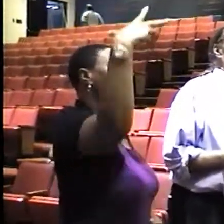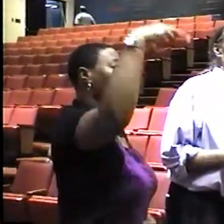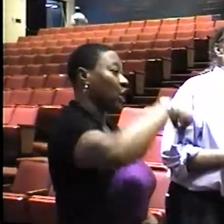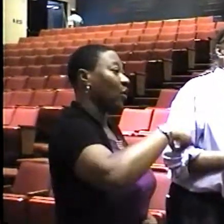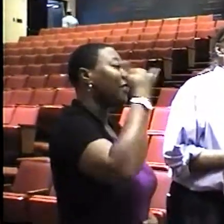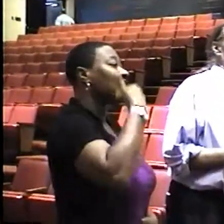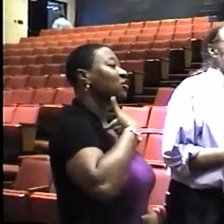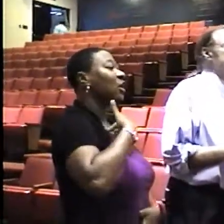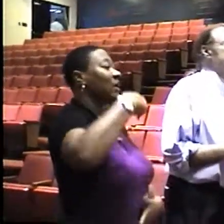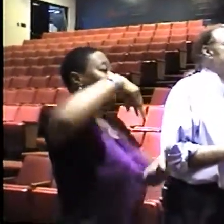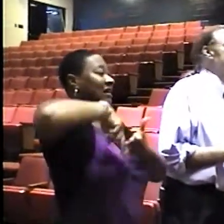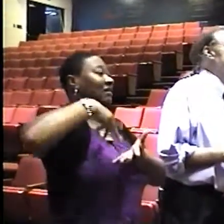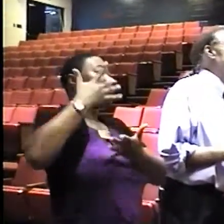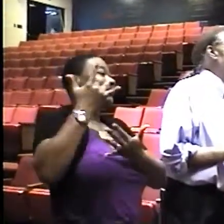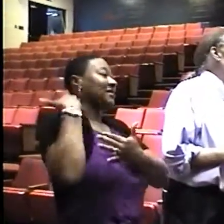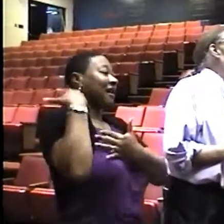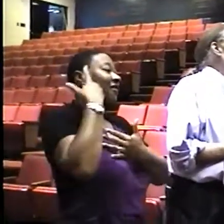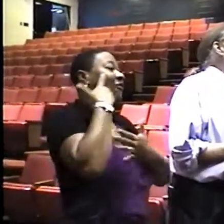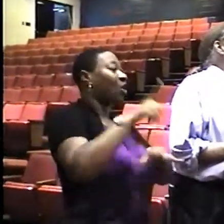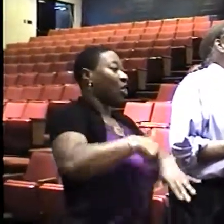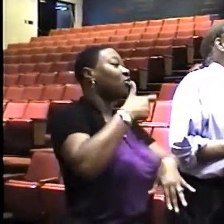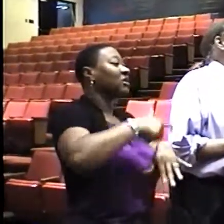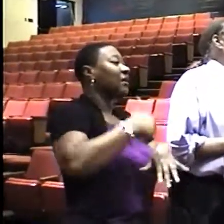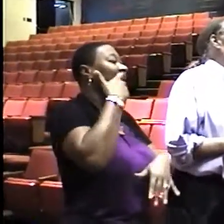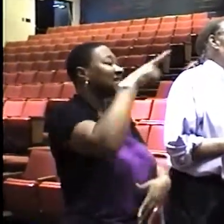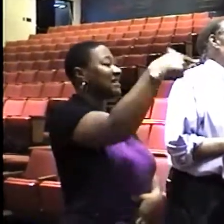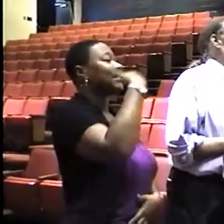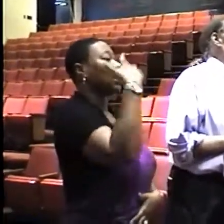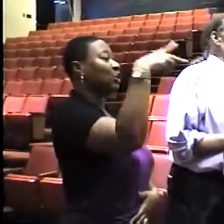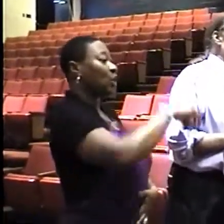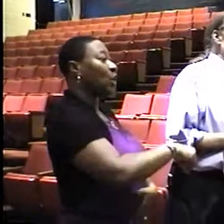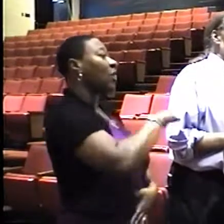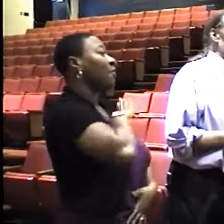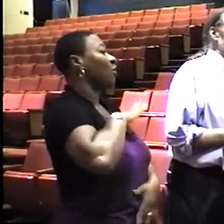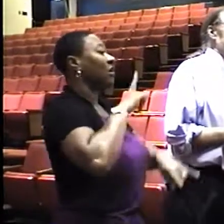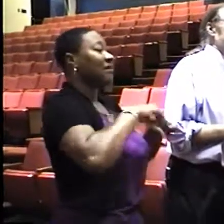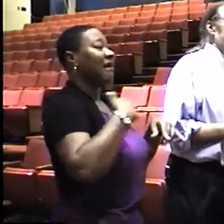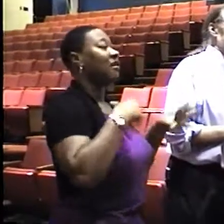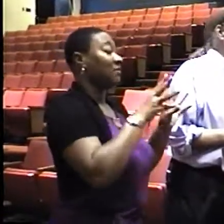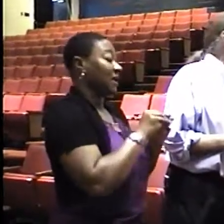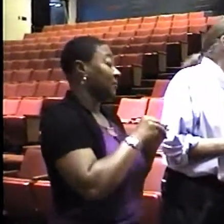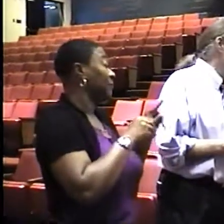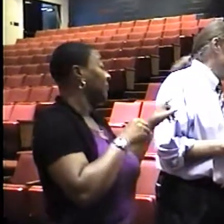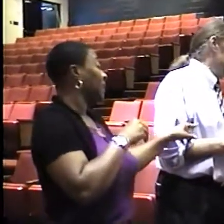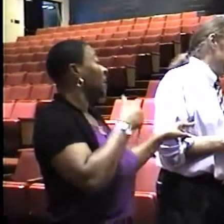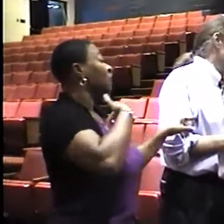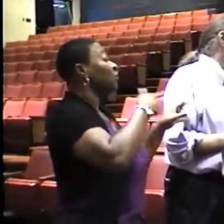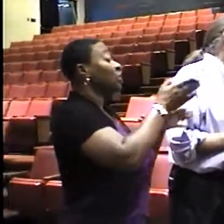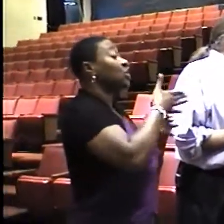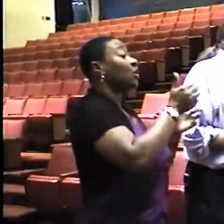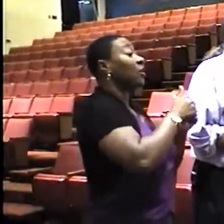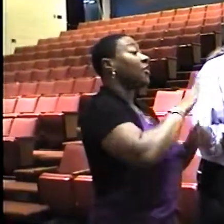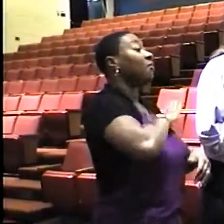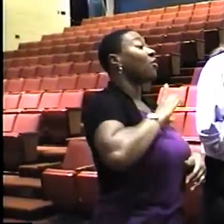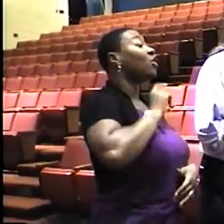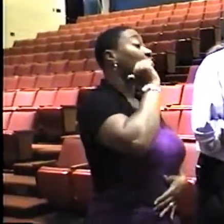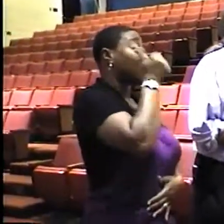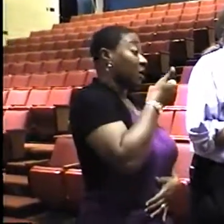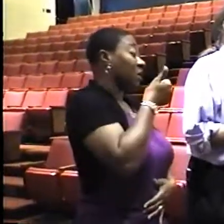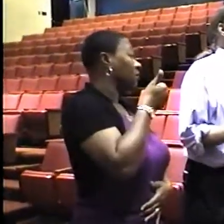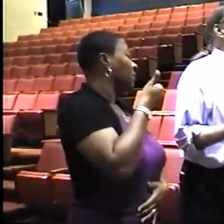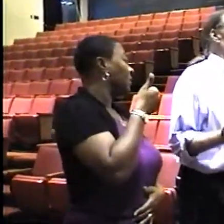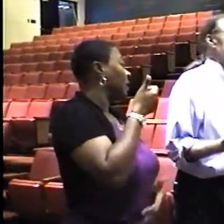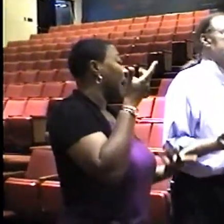getting a preview because this is something that I'm going to share with the board tomorrow. I have, I have asked